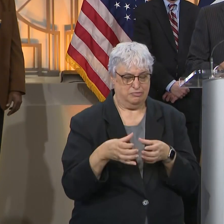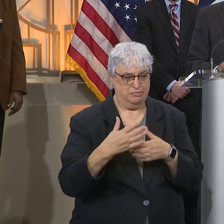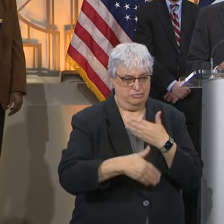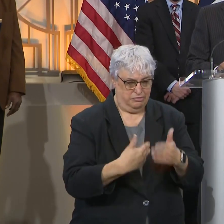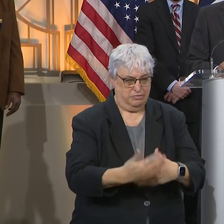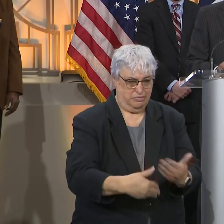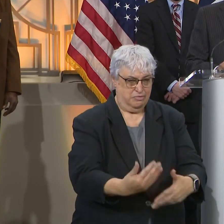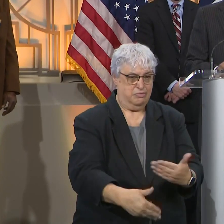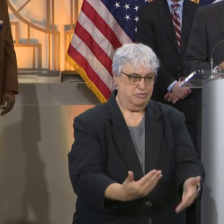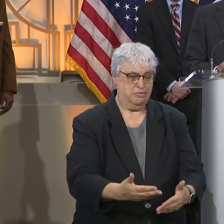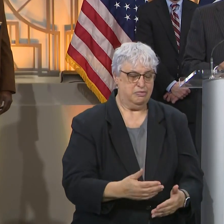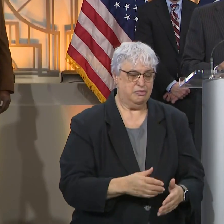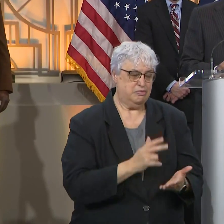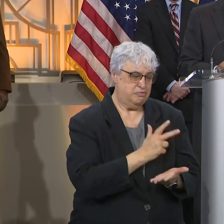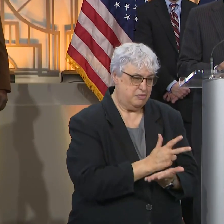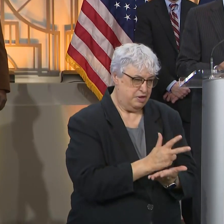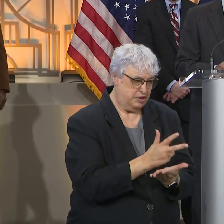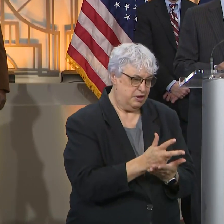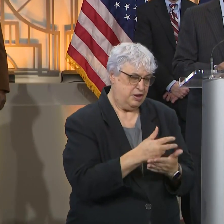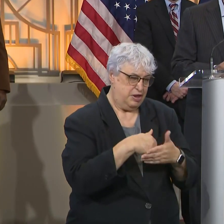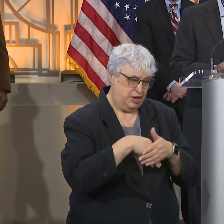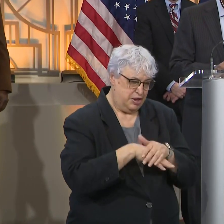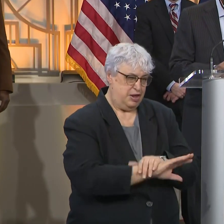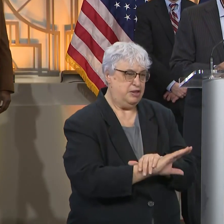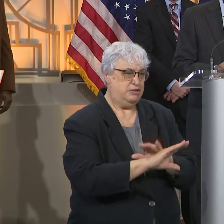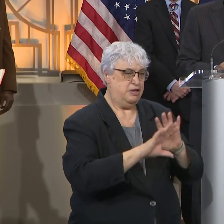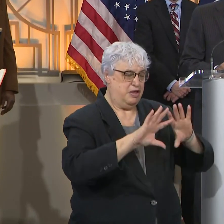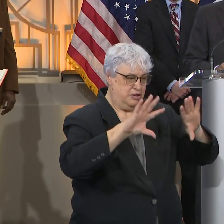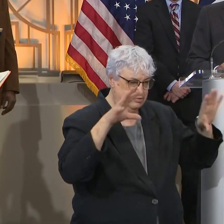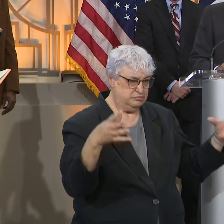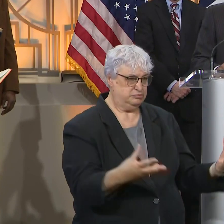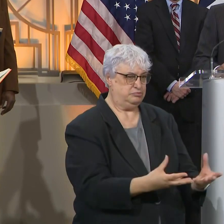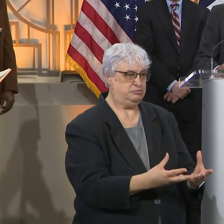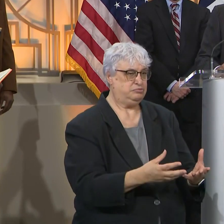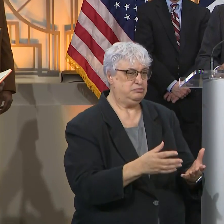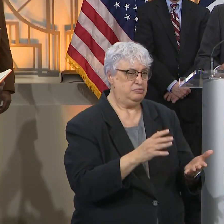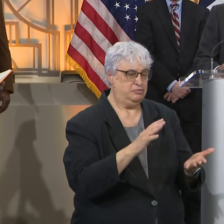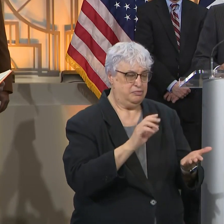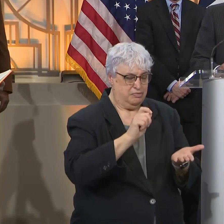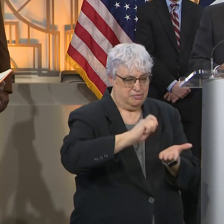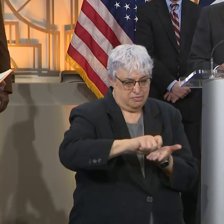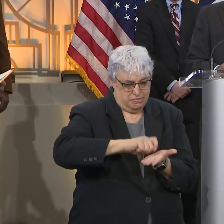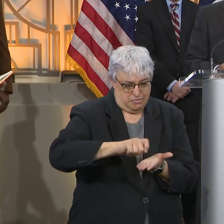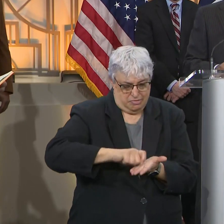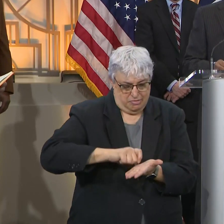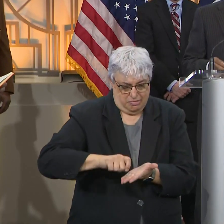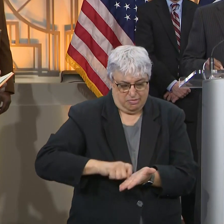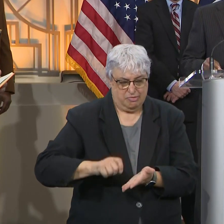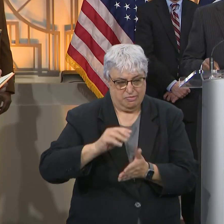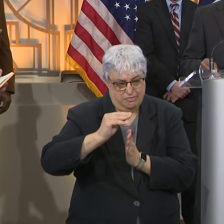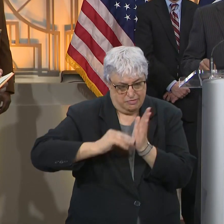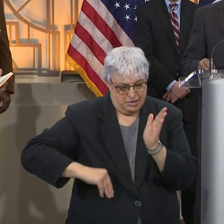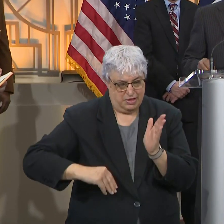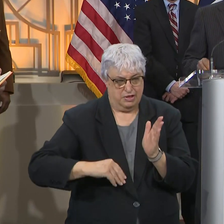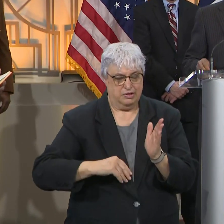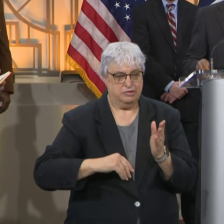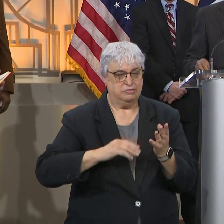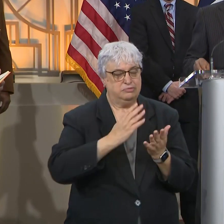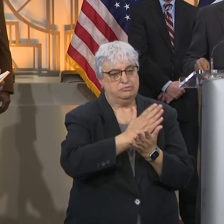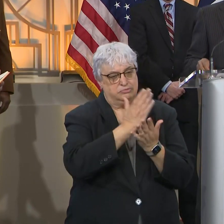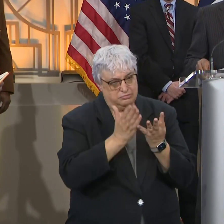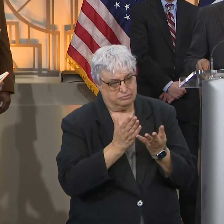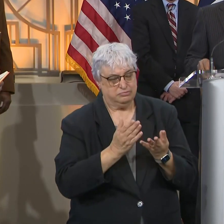process from parking, getting inside the Ball Stadium, making sure paperwork was completed to getting the vaccine.